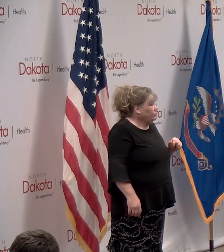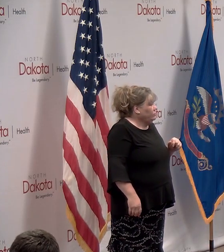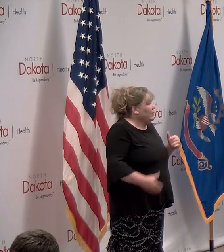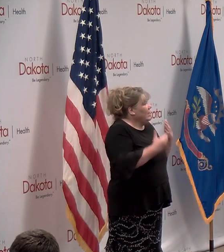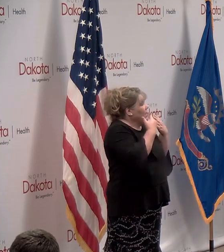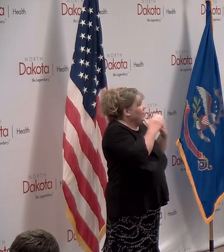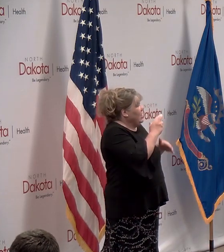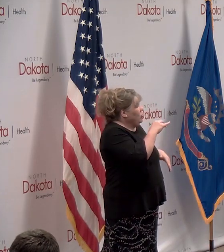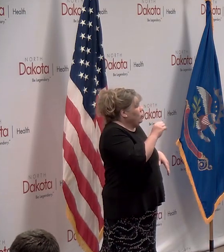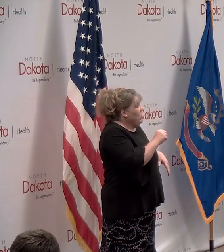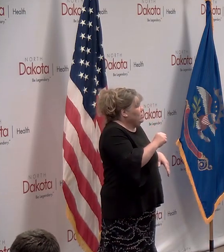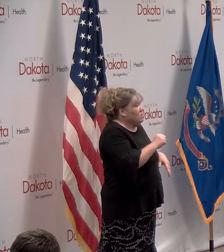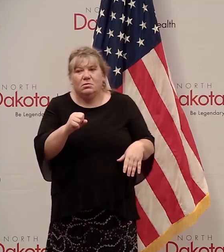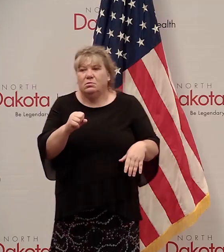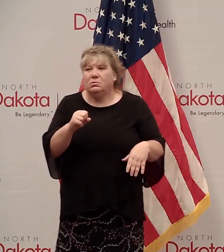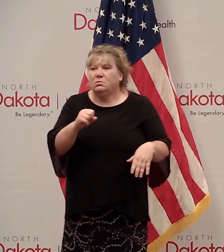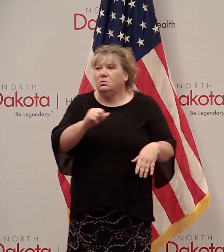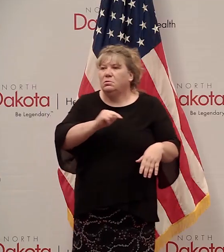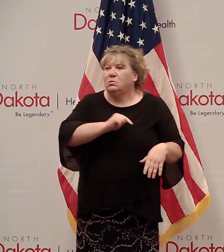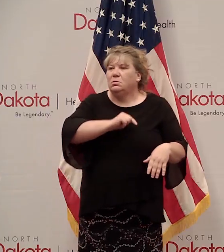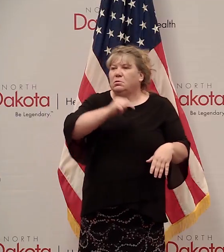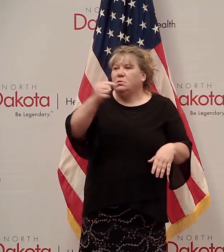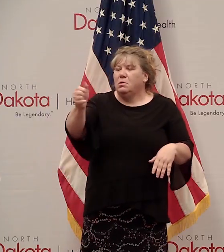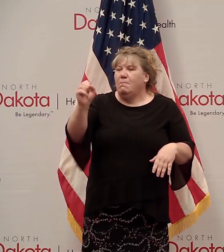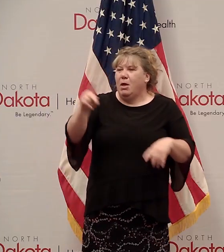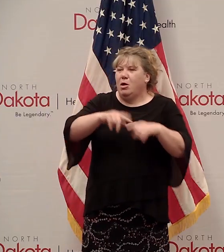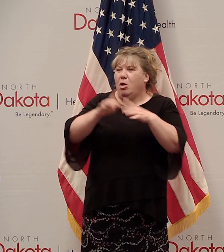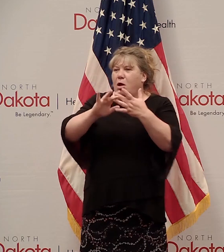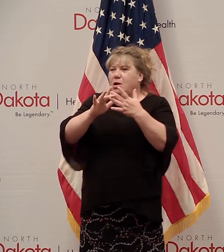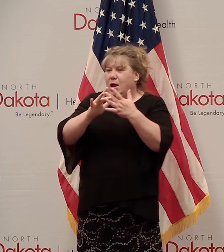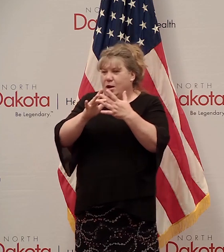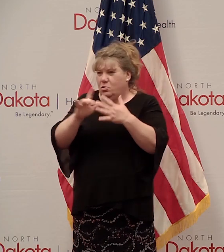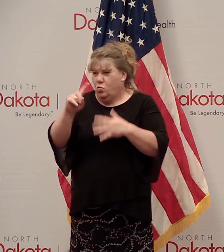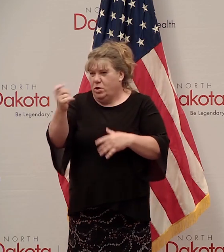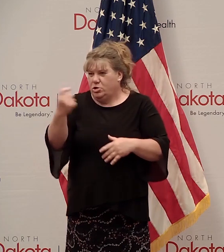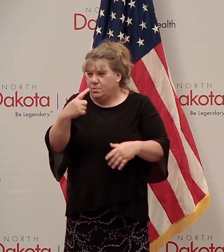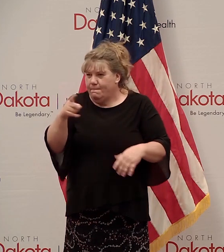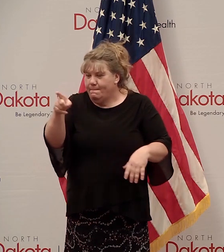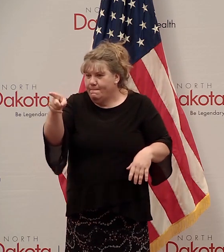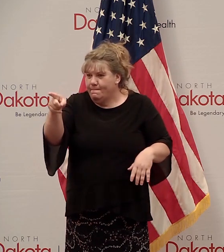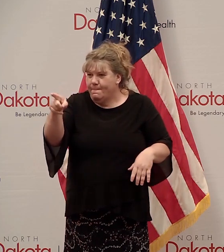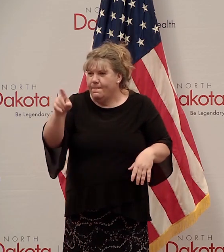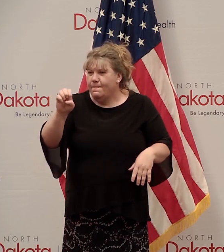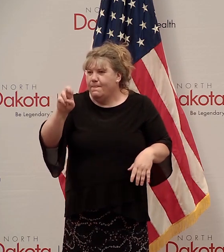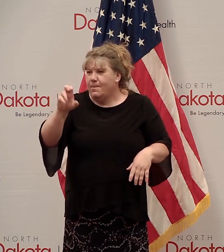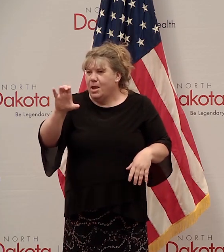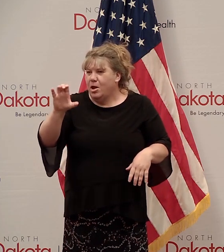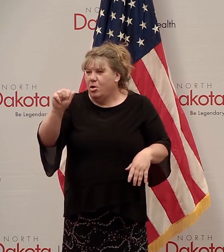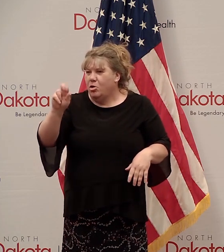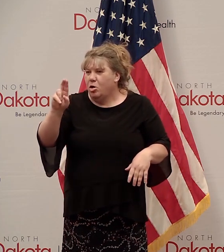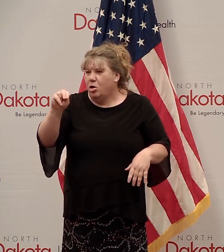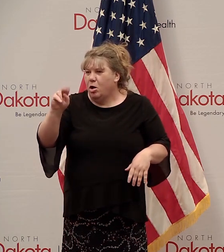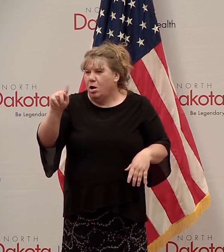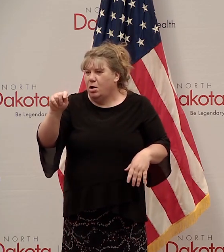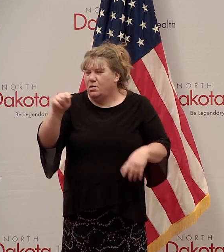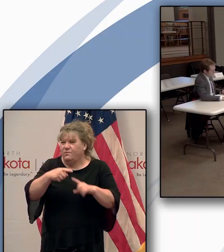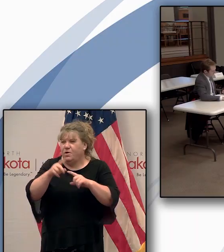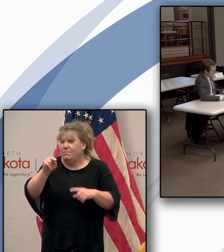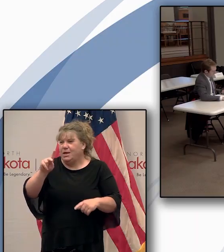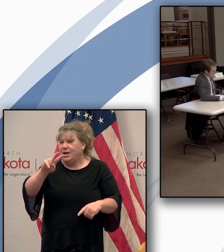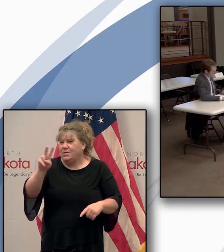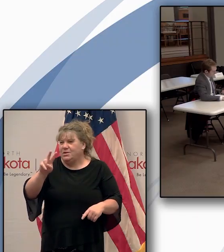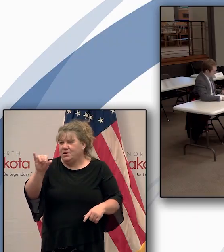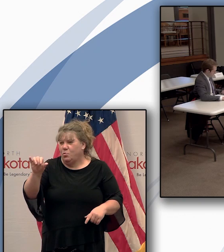Thanks, Chris. We'll go back online and then Lane. Eric Arndt, KZZY in Devils Lake.